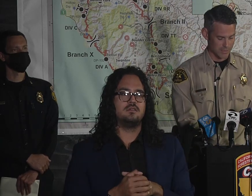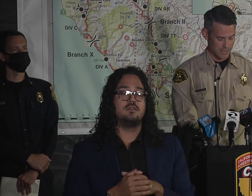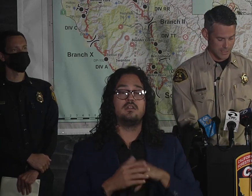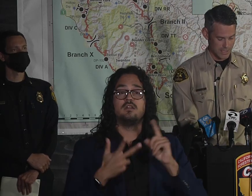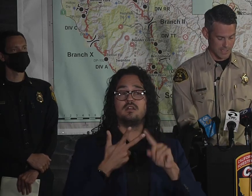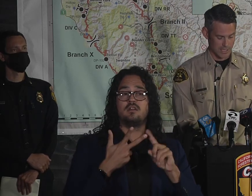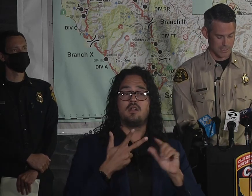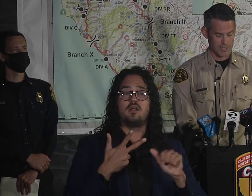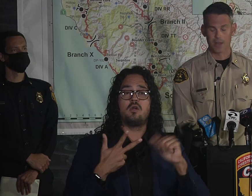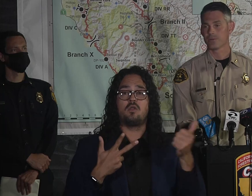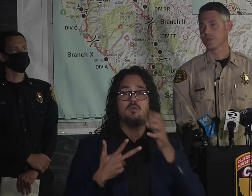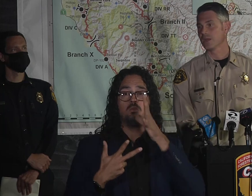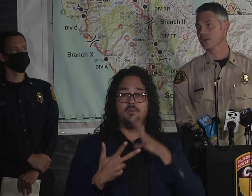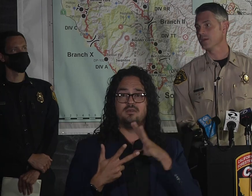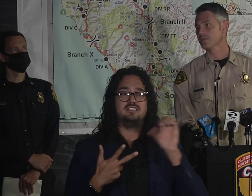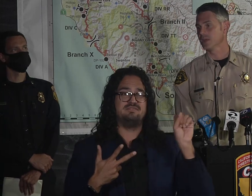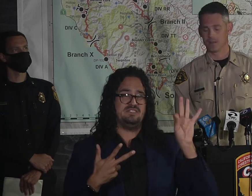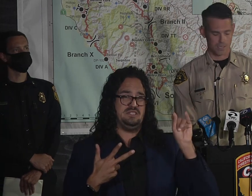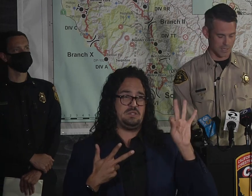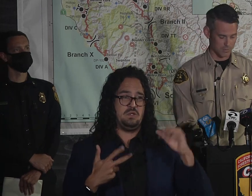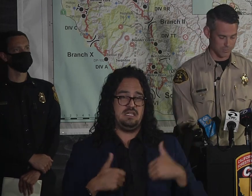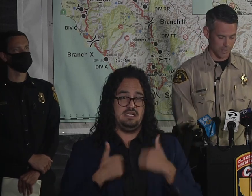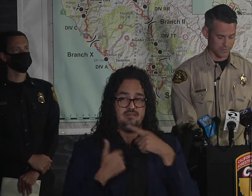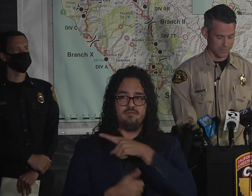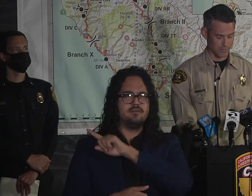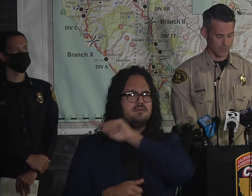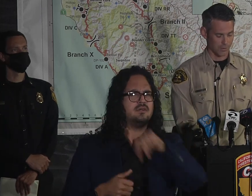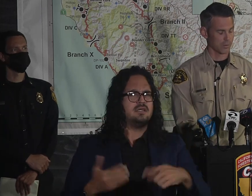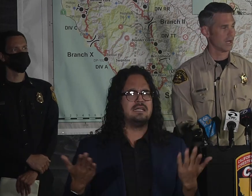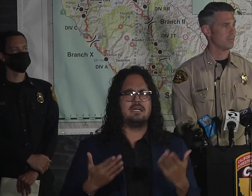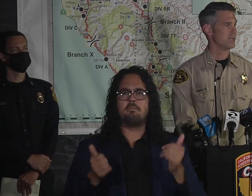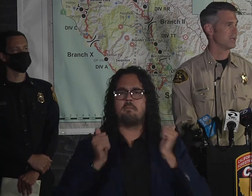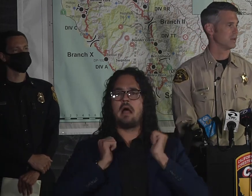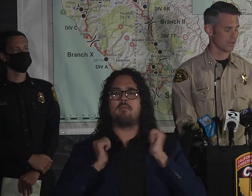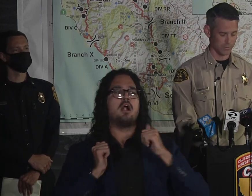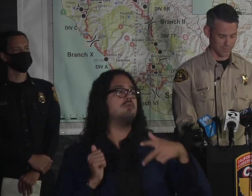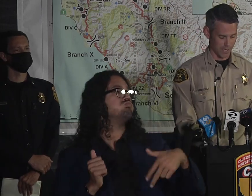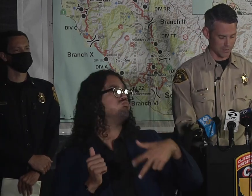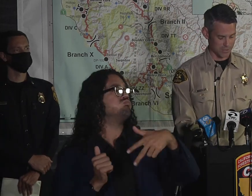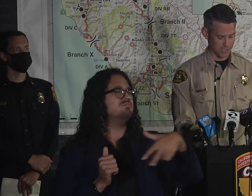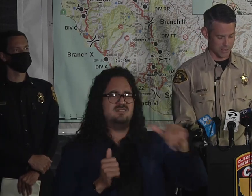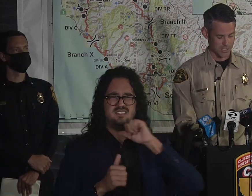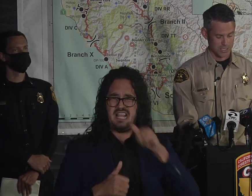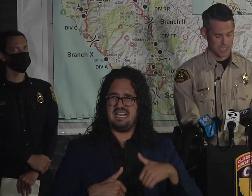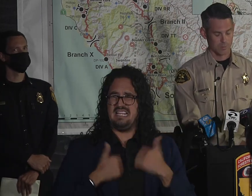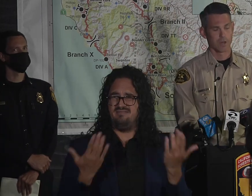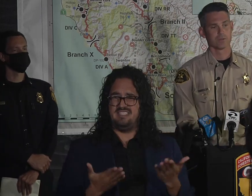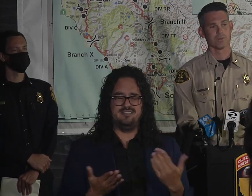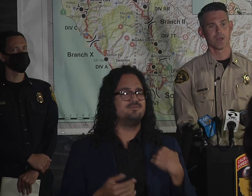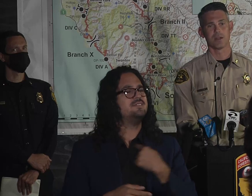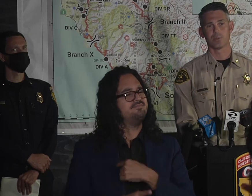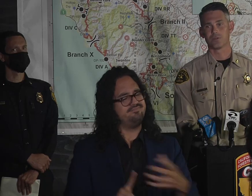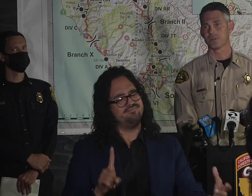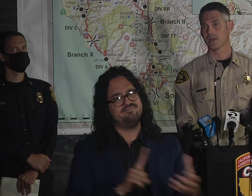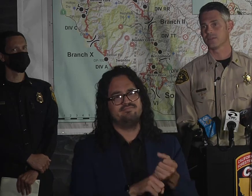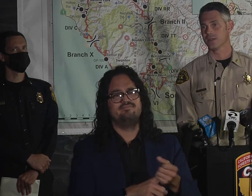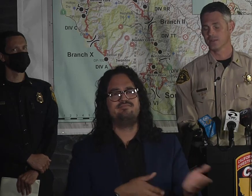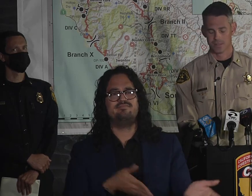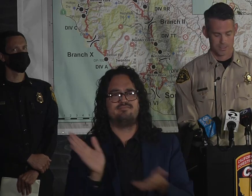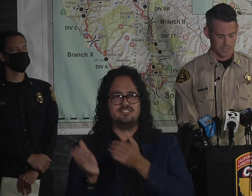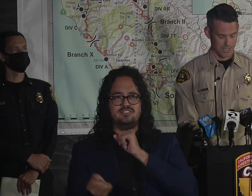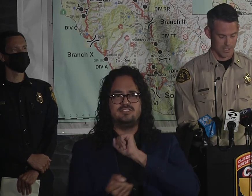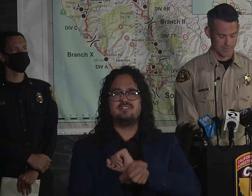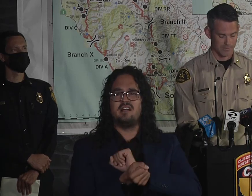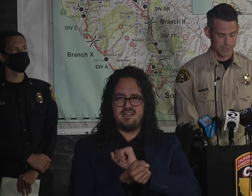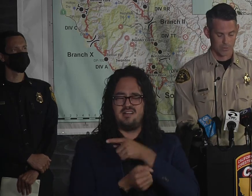Francisco, not from the area, and was arrested for being in a closed evacuation area, and then we also cited a person last